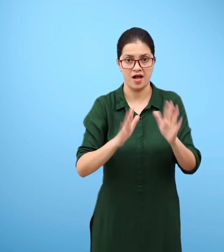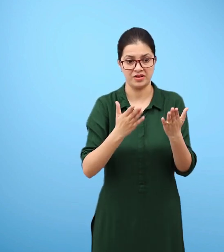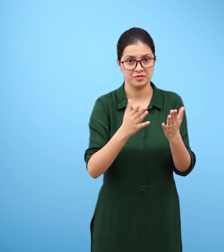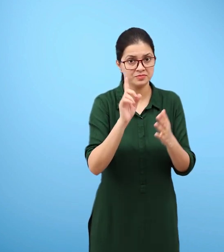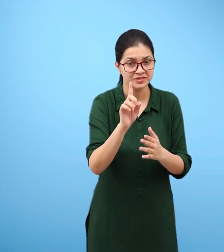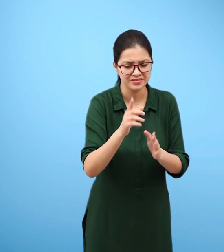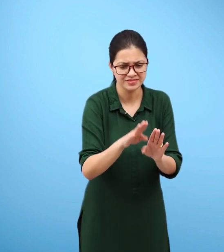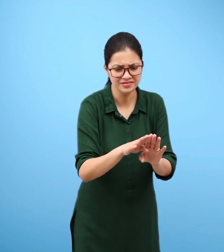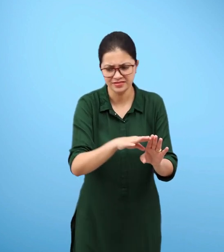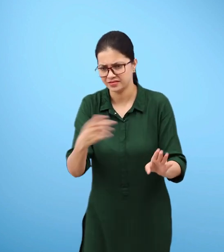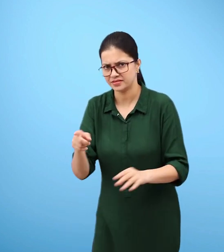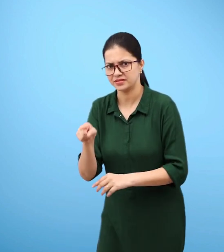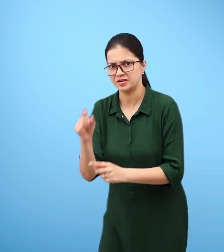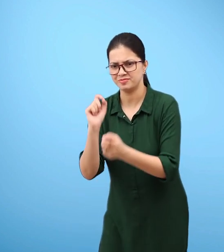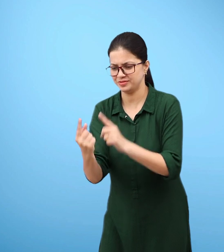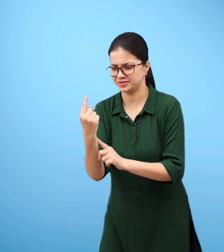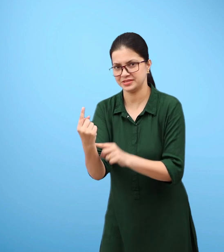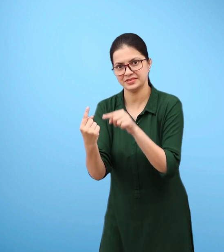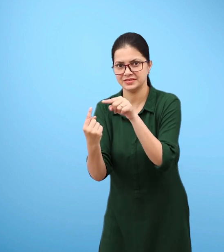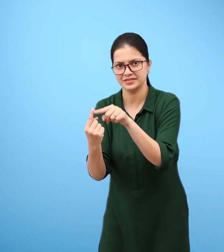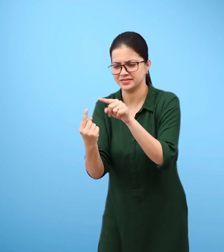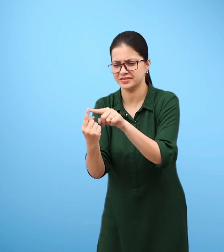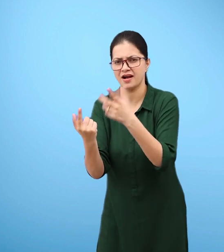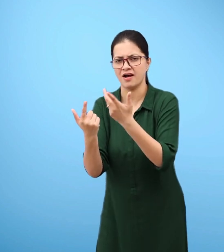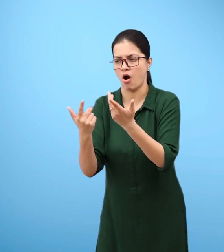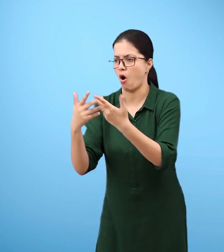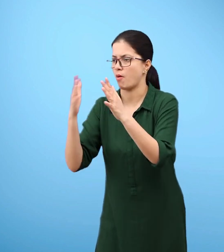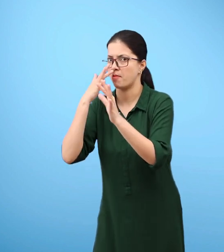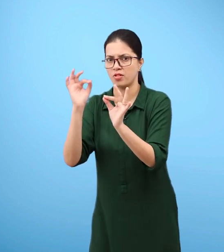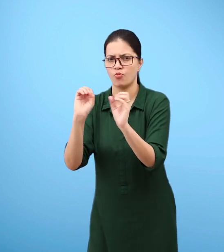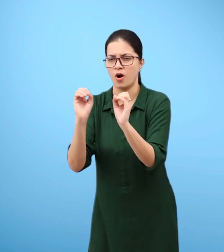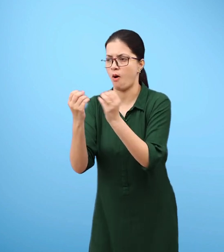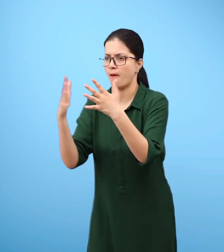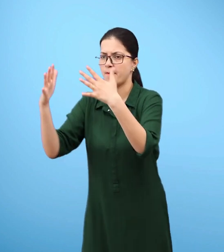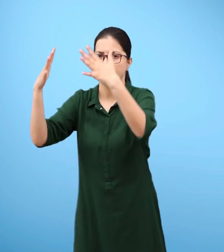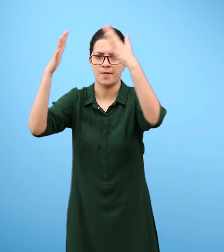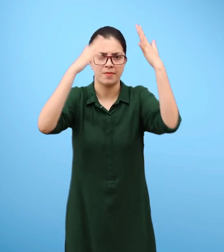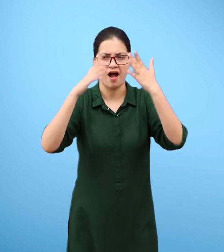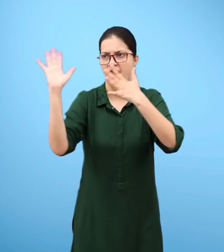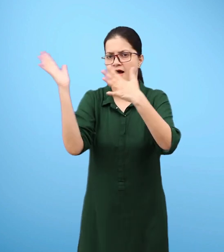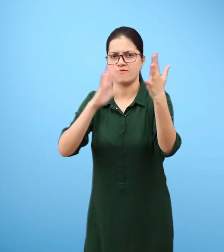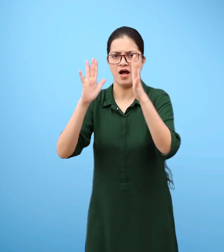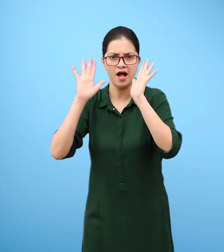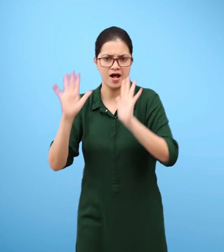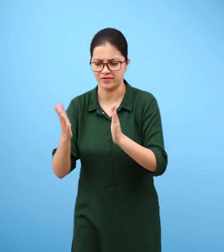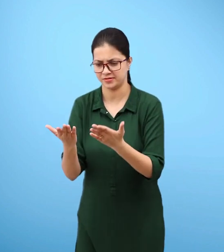Most of the candle, is used up by the burning candles. However, the other candle is getting continued